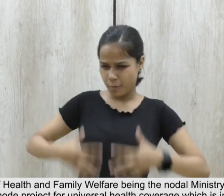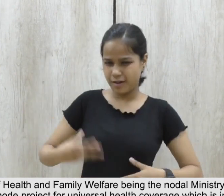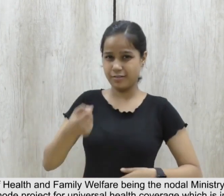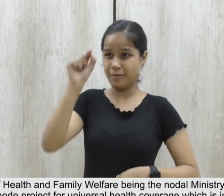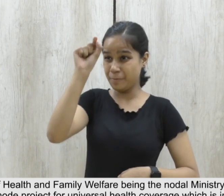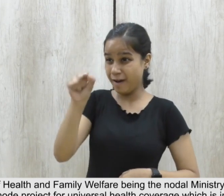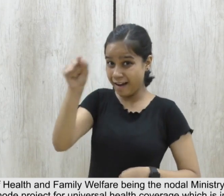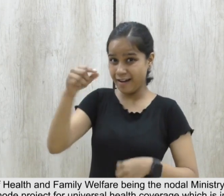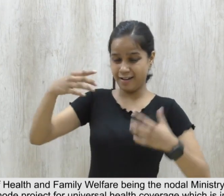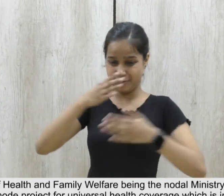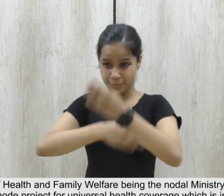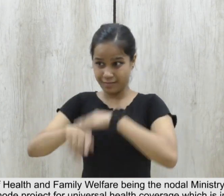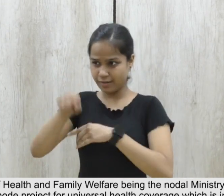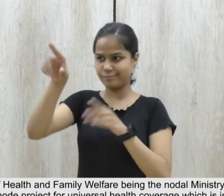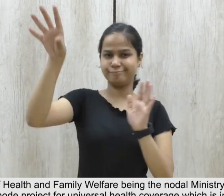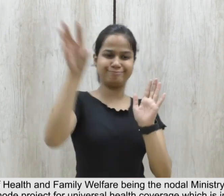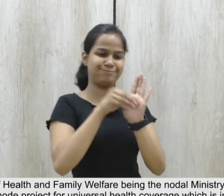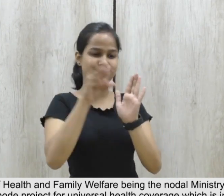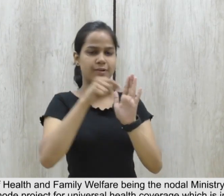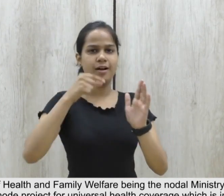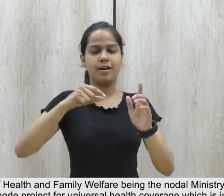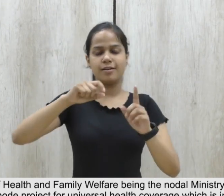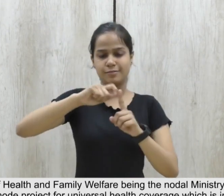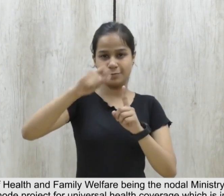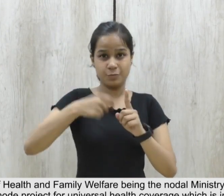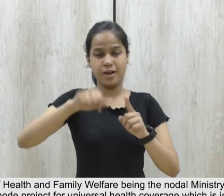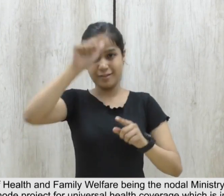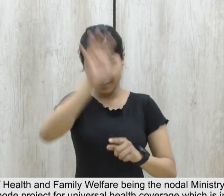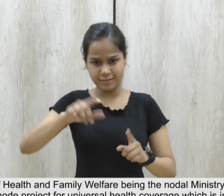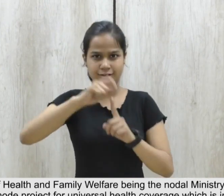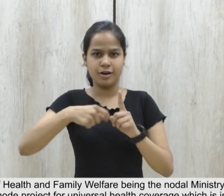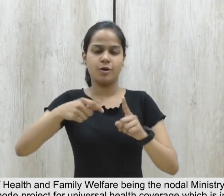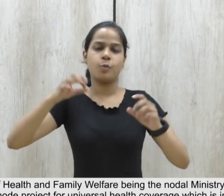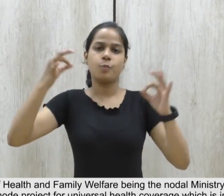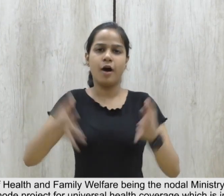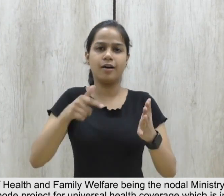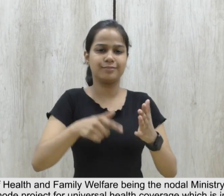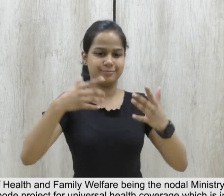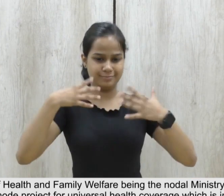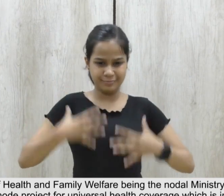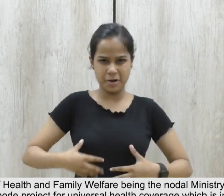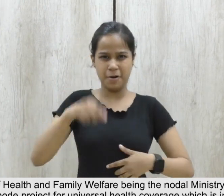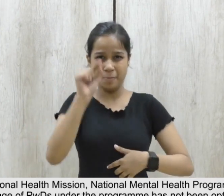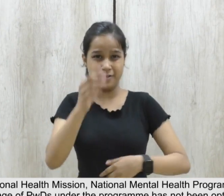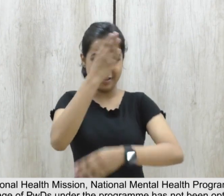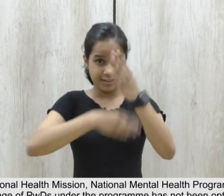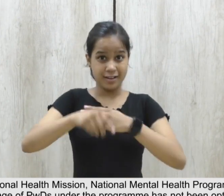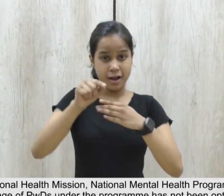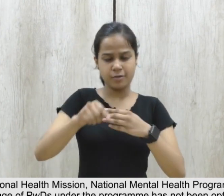mission-mode project for universal health coverage, which is inclusive of PWDs. This inter alia